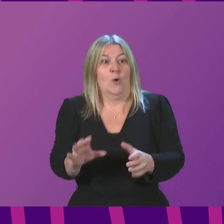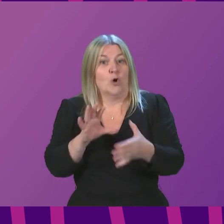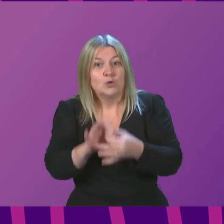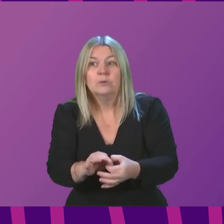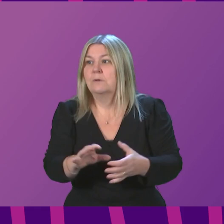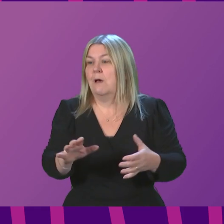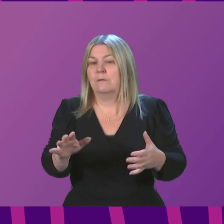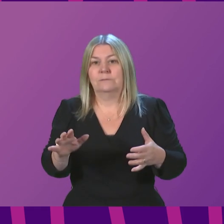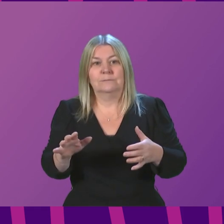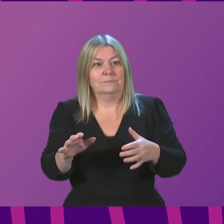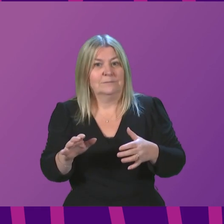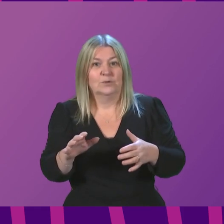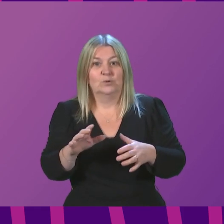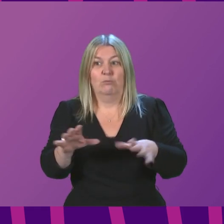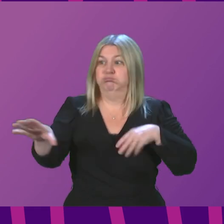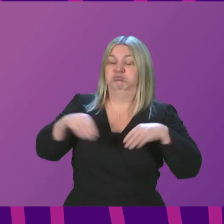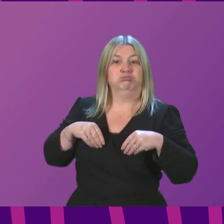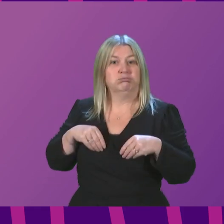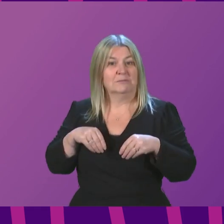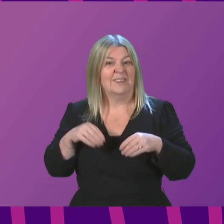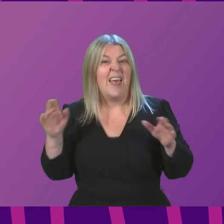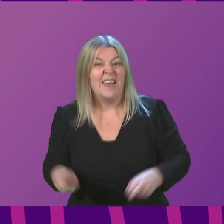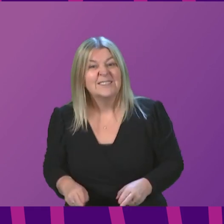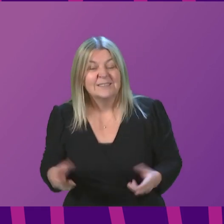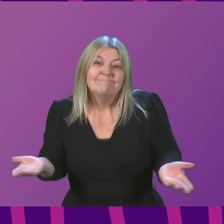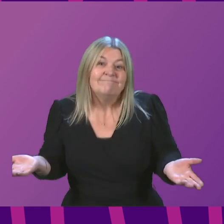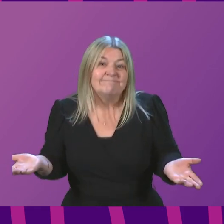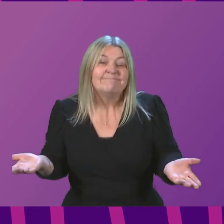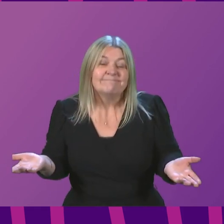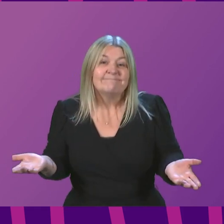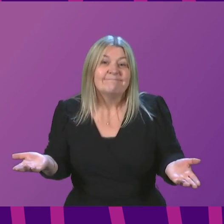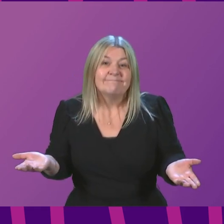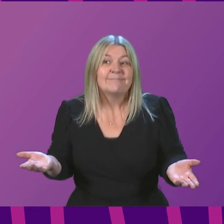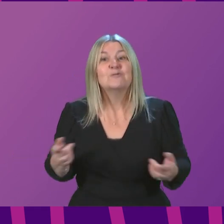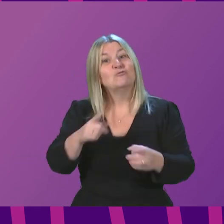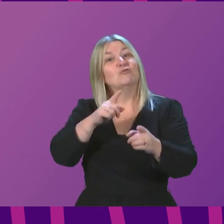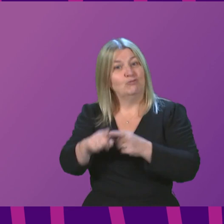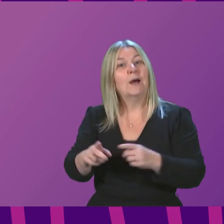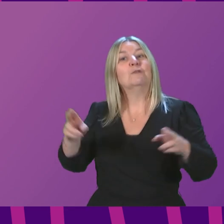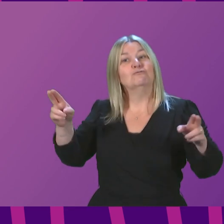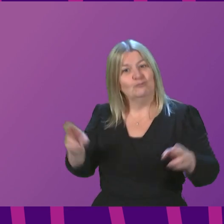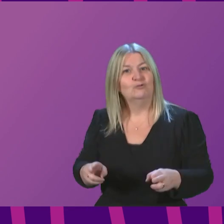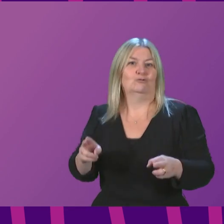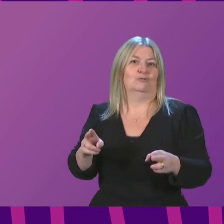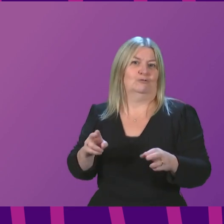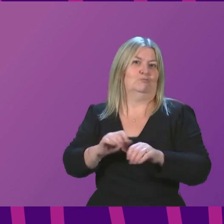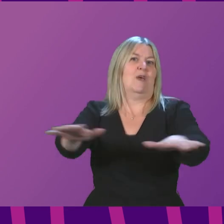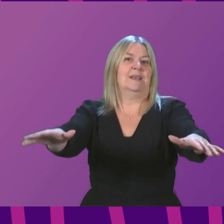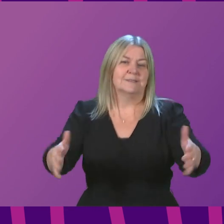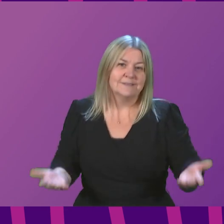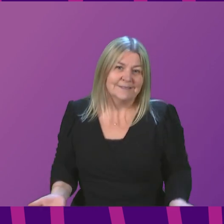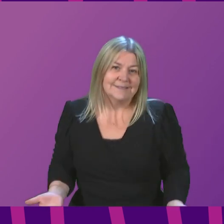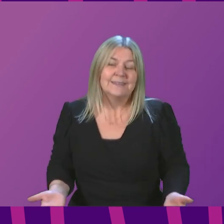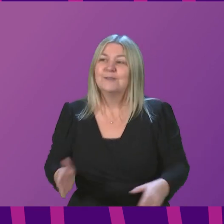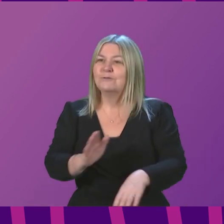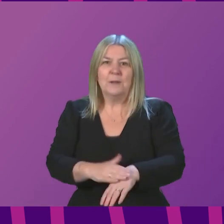other households and keep those contacts where they are happening as small as possible. that applies regardless of